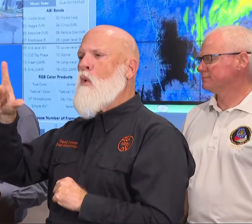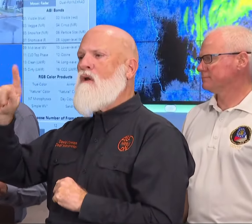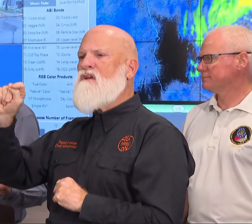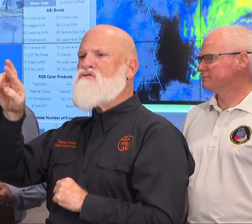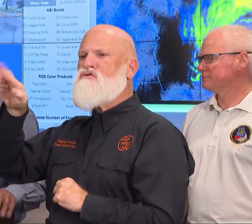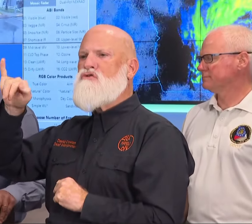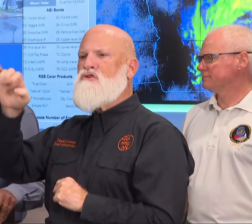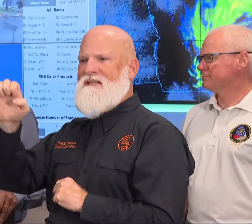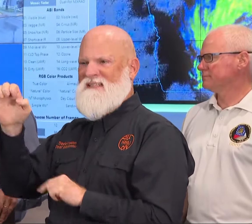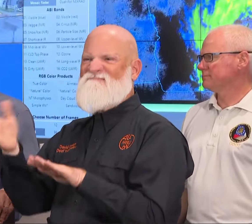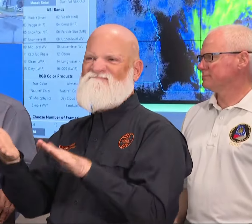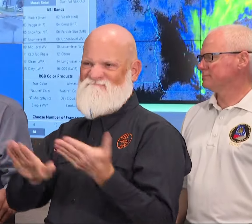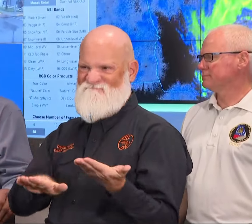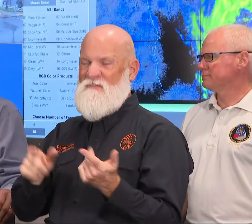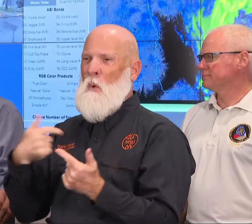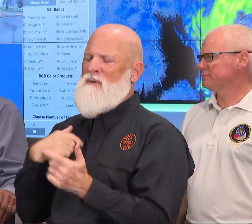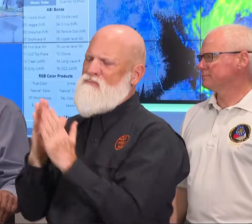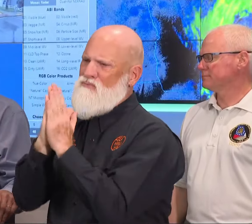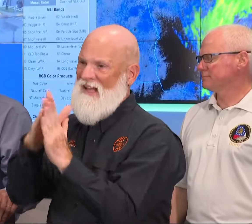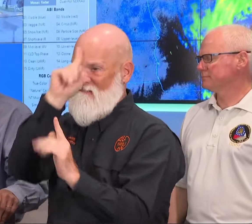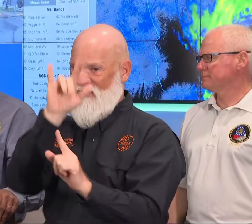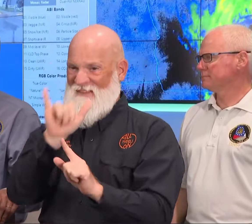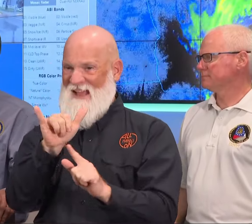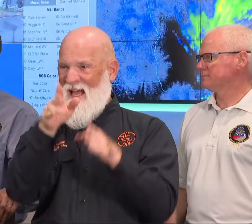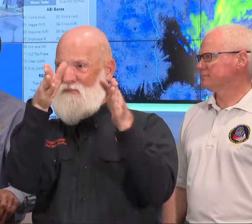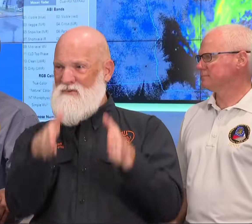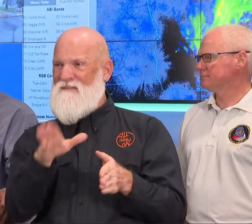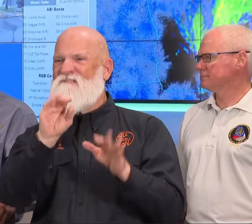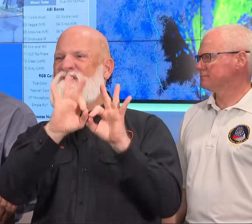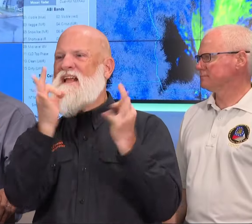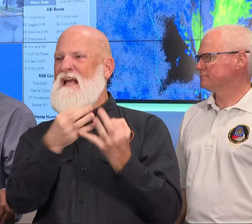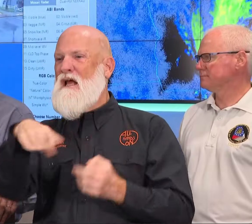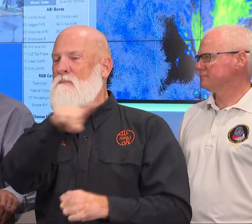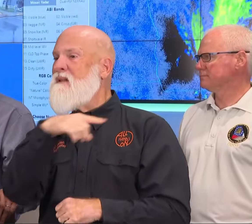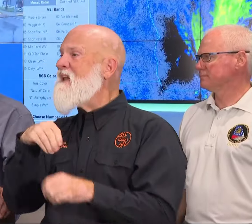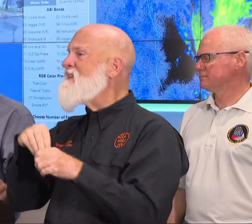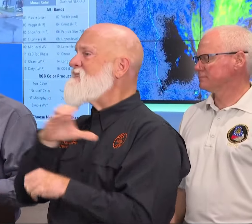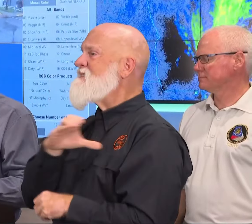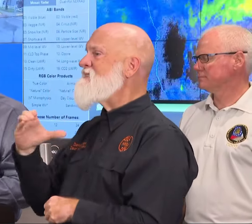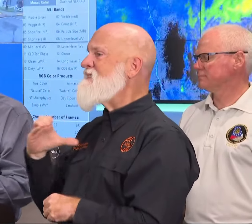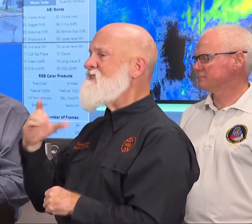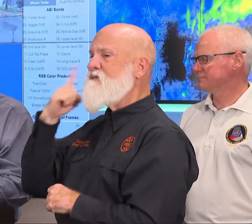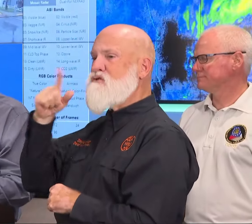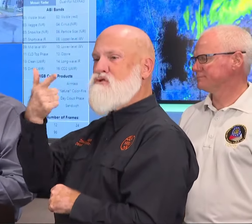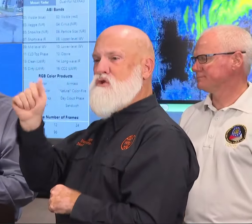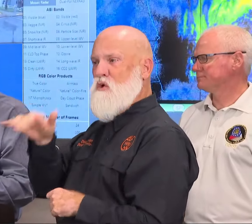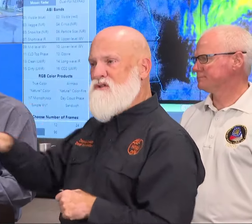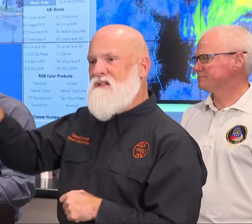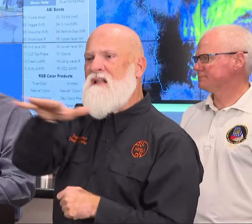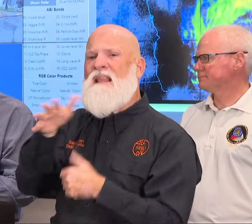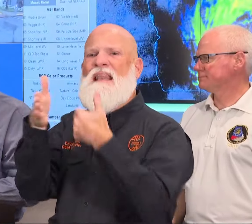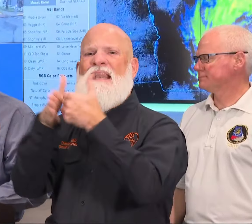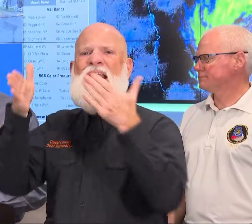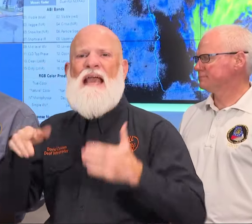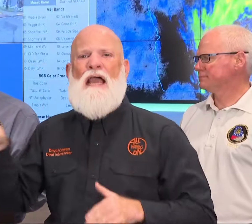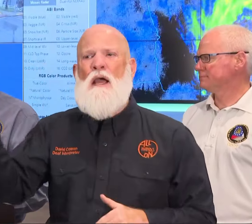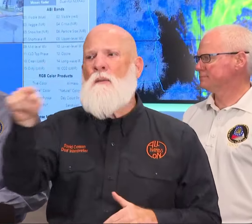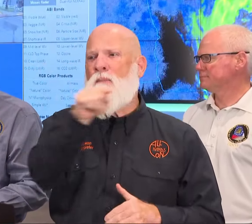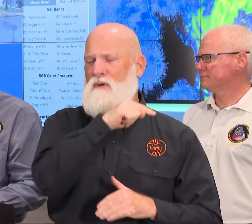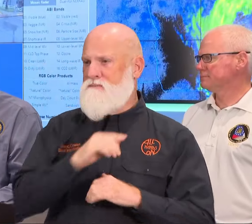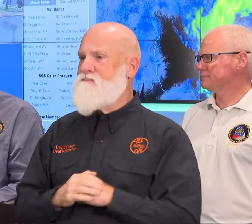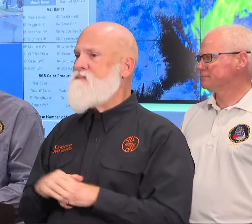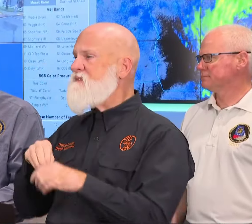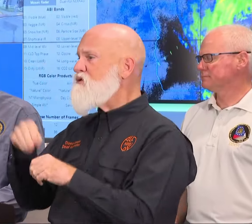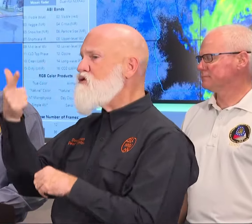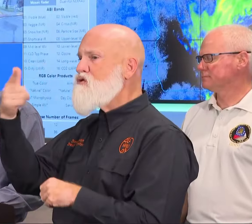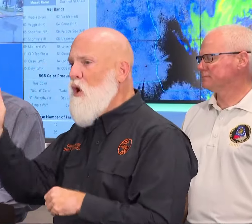Georgians our neighbors to the south in Florida and above us in South Carolina that are feeling the effects of this storm